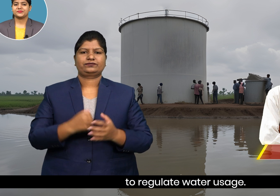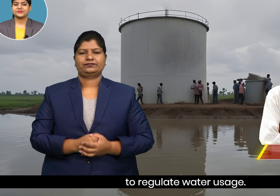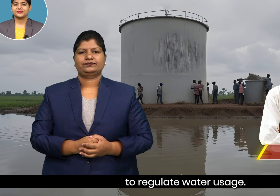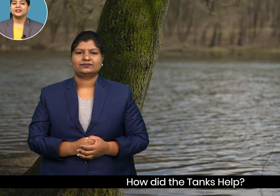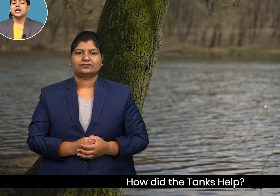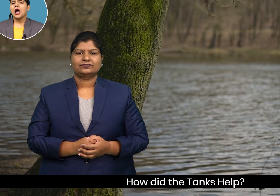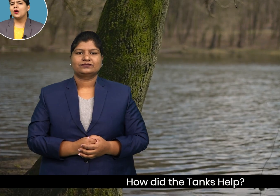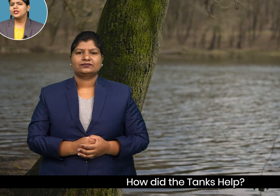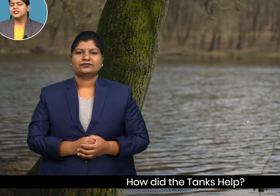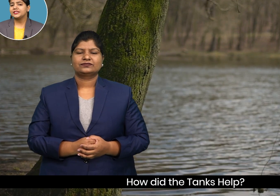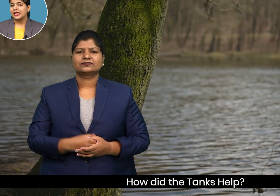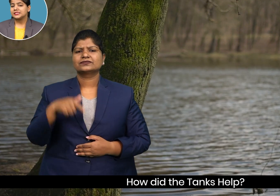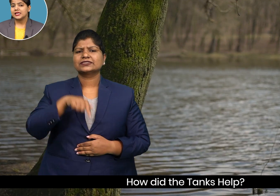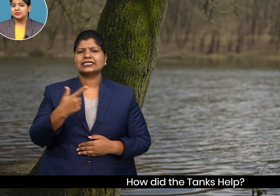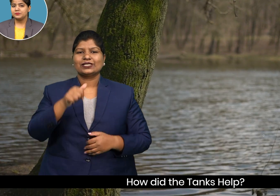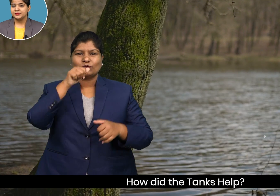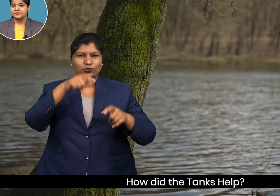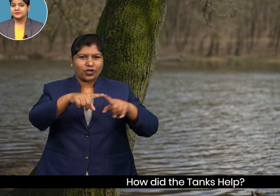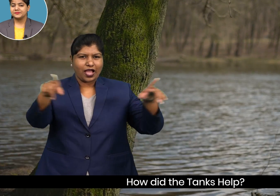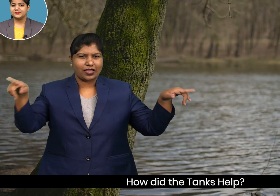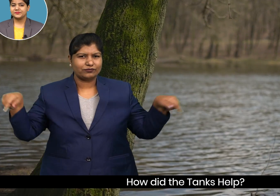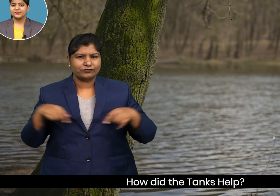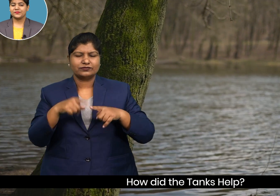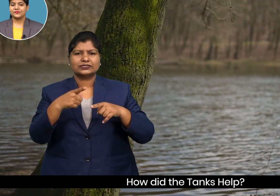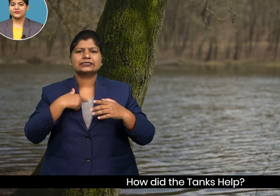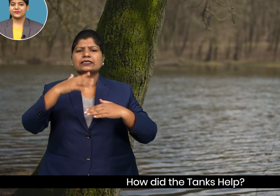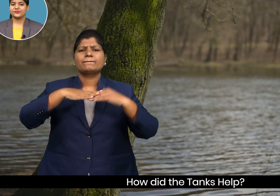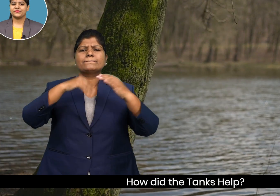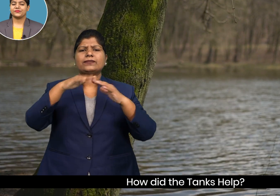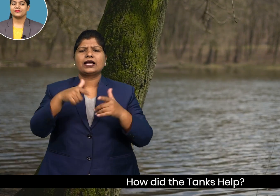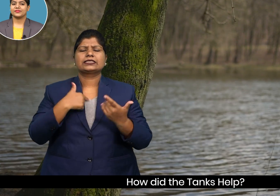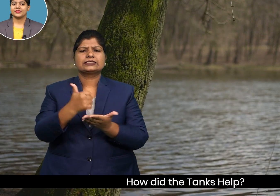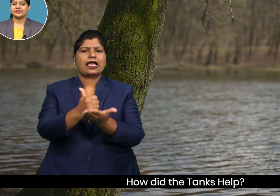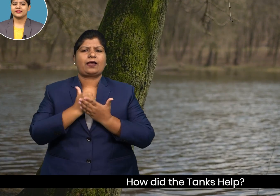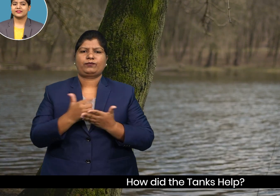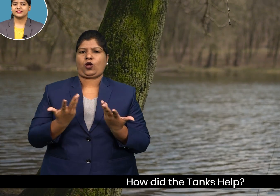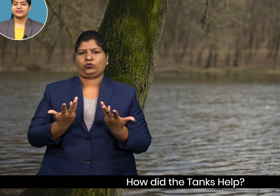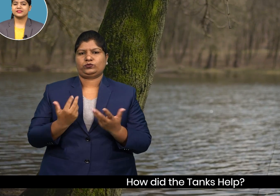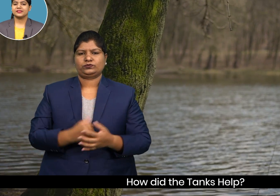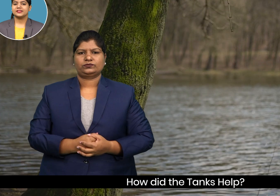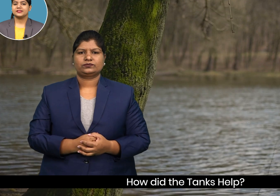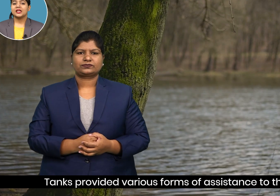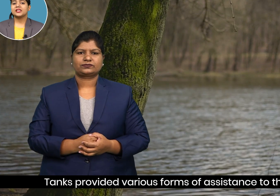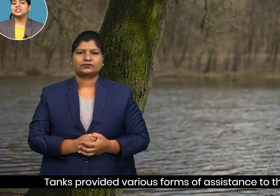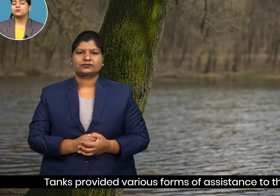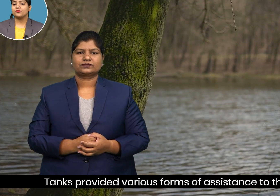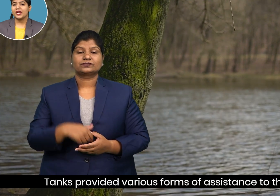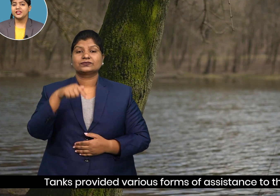how did the tanks help thanks provided